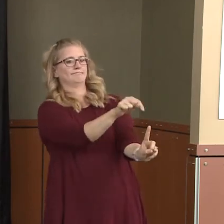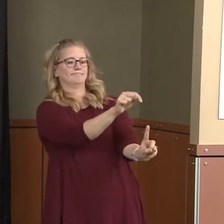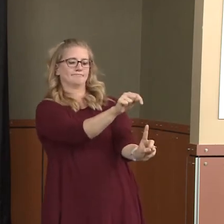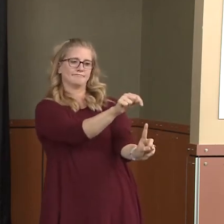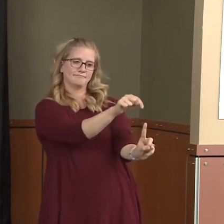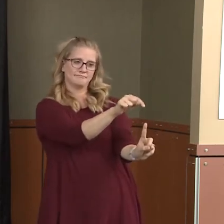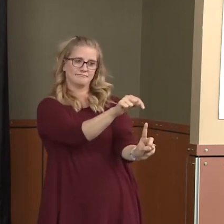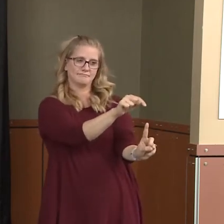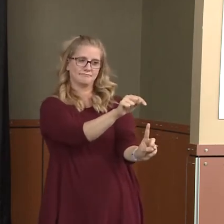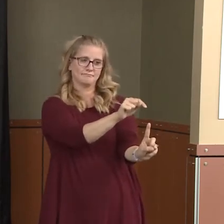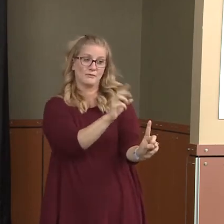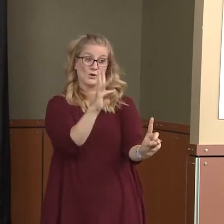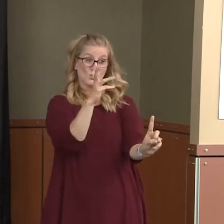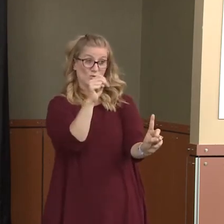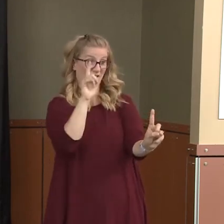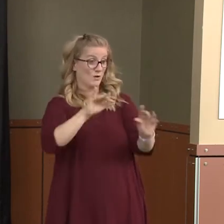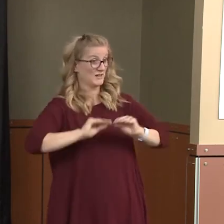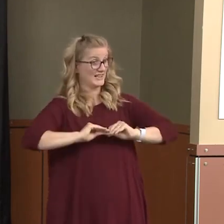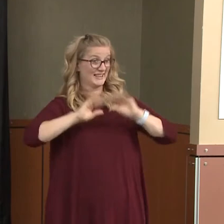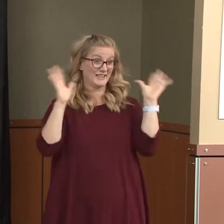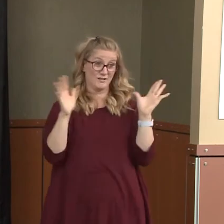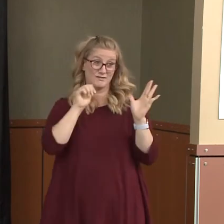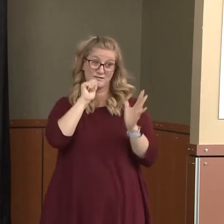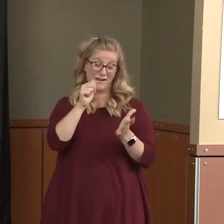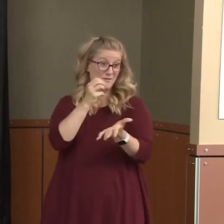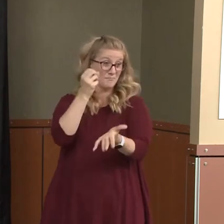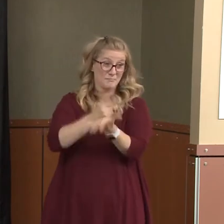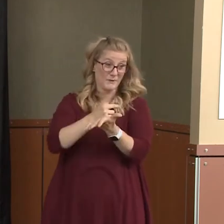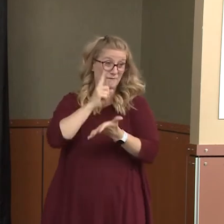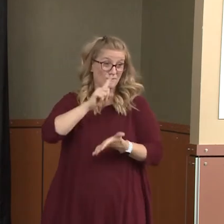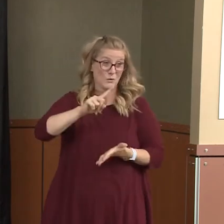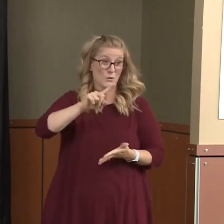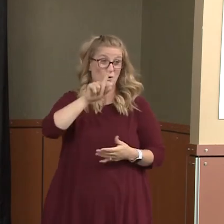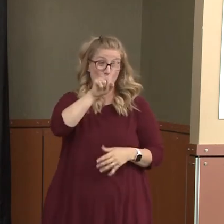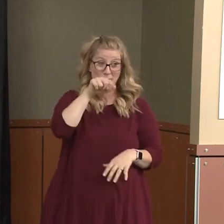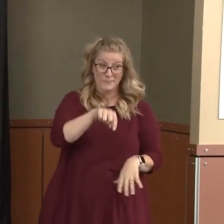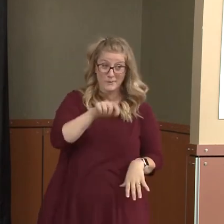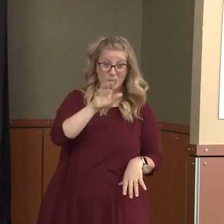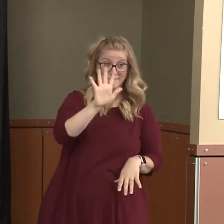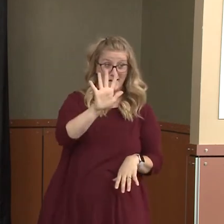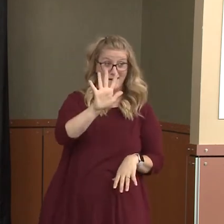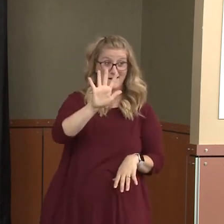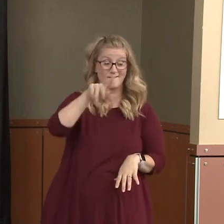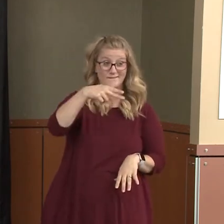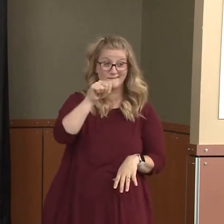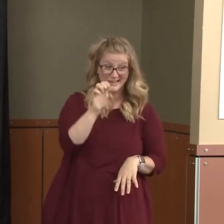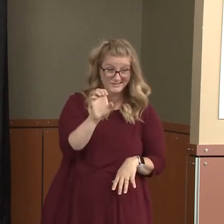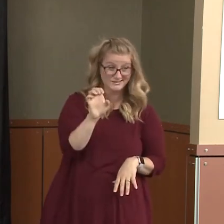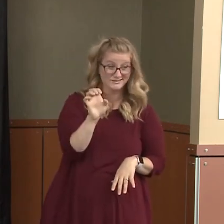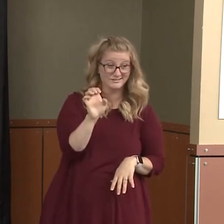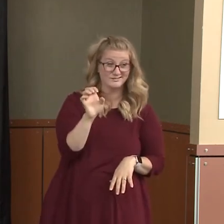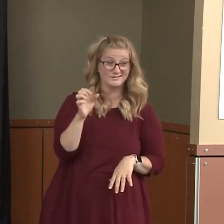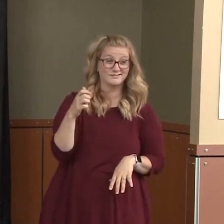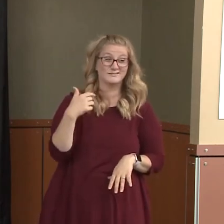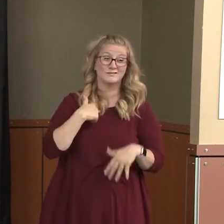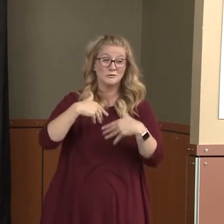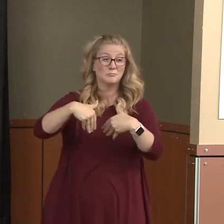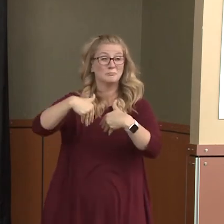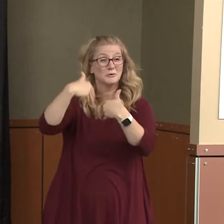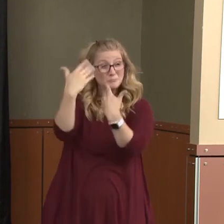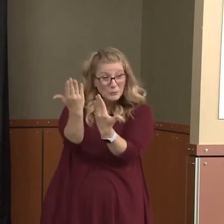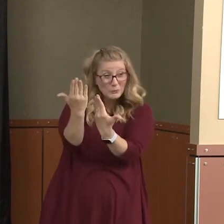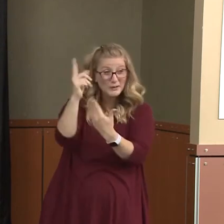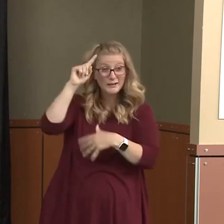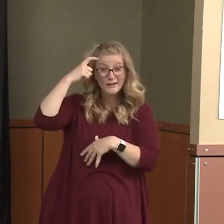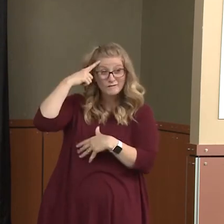relief to move to 1.5, that we were seeking, I proposed the notion that, Governor, perhaps you would